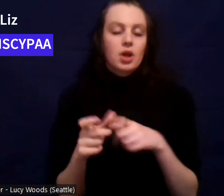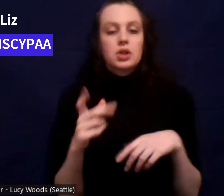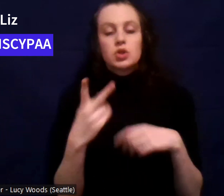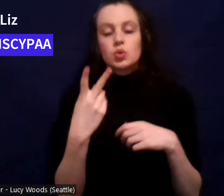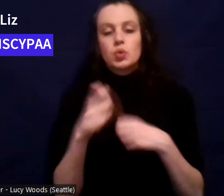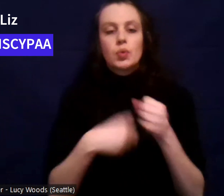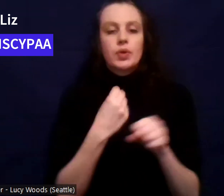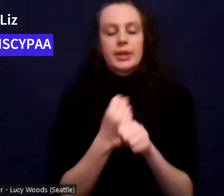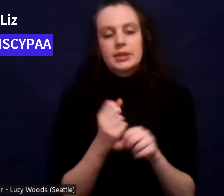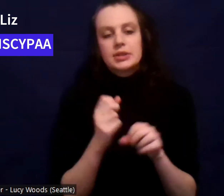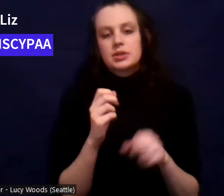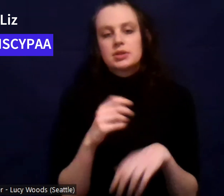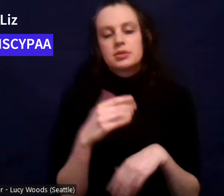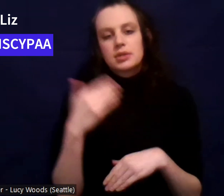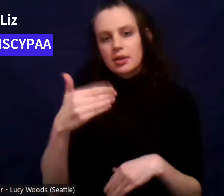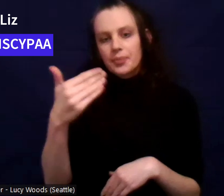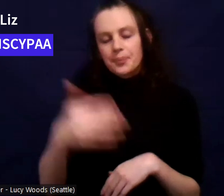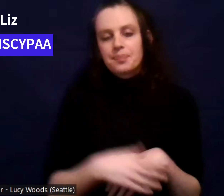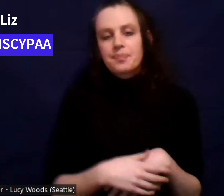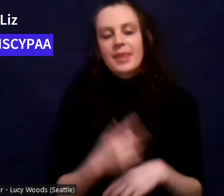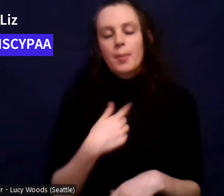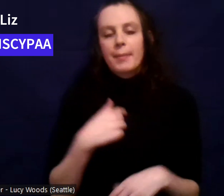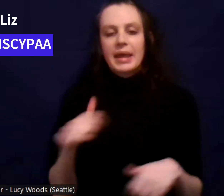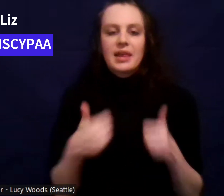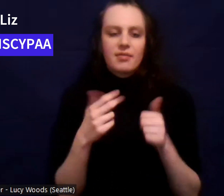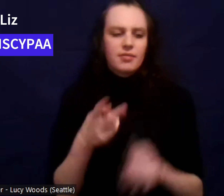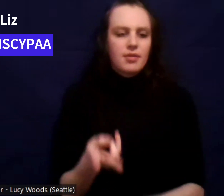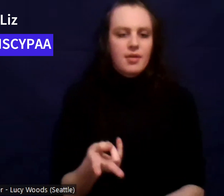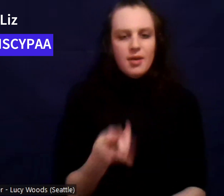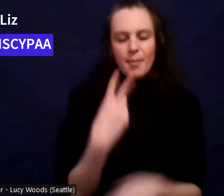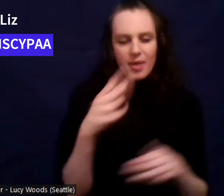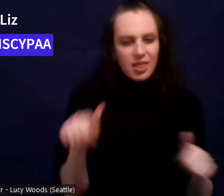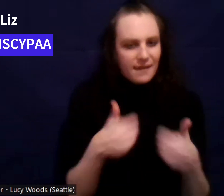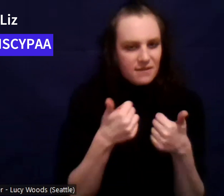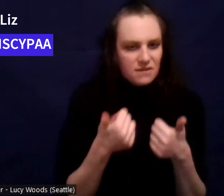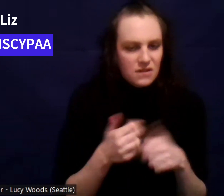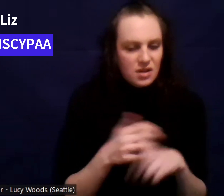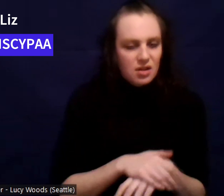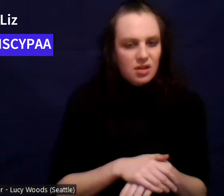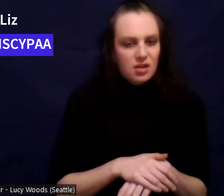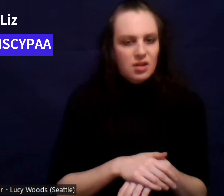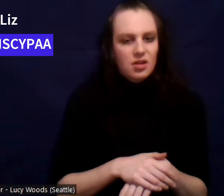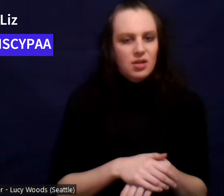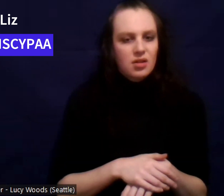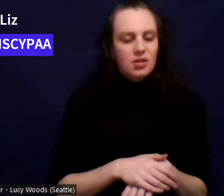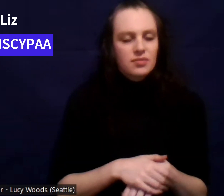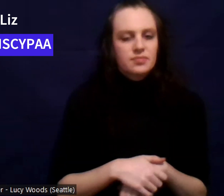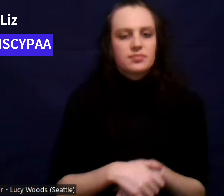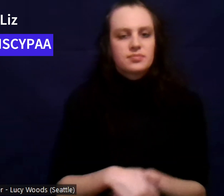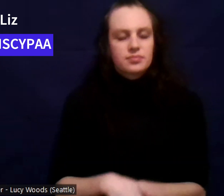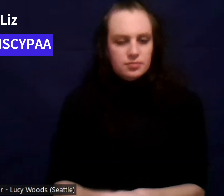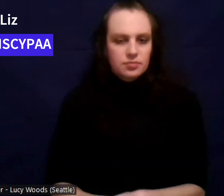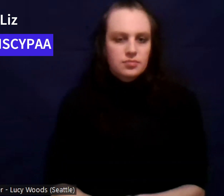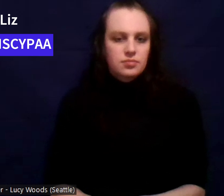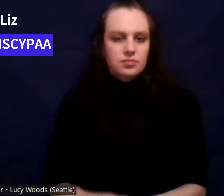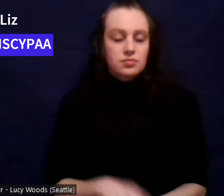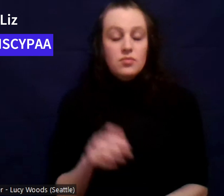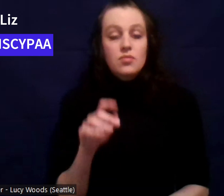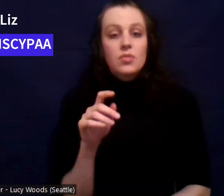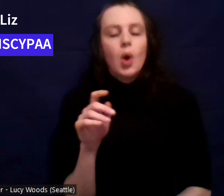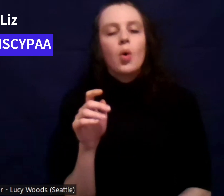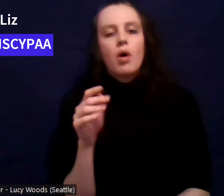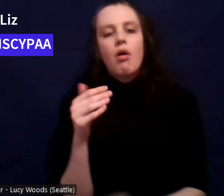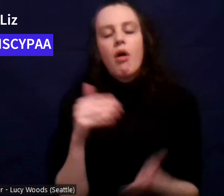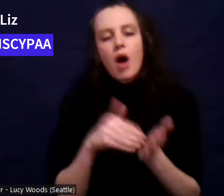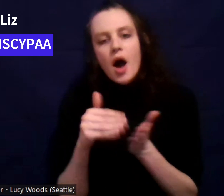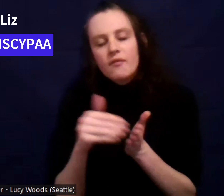living like this double life. Like if anyone knows, um, meets are usually, um, Saturday mornings.